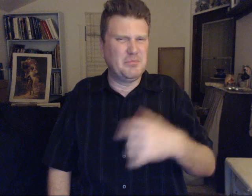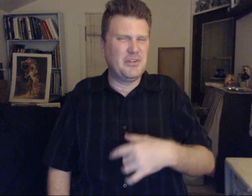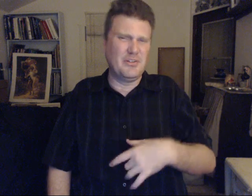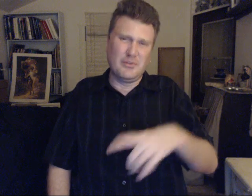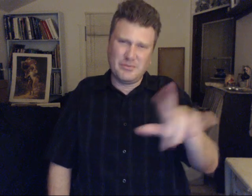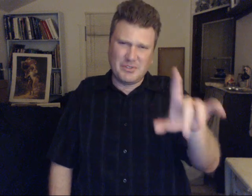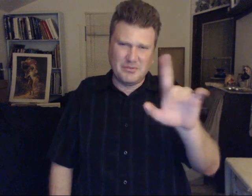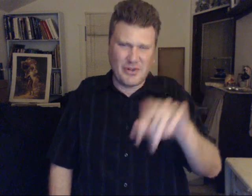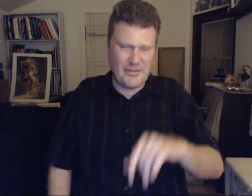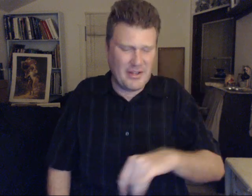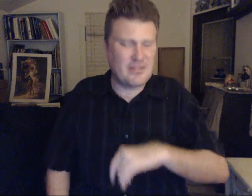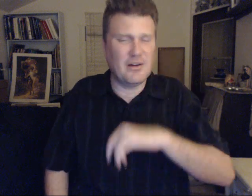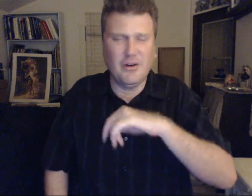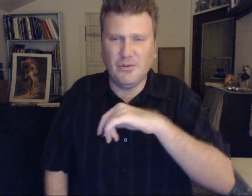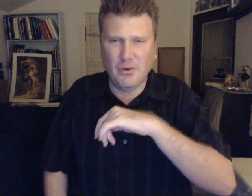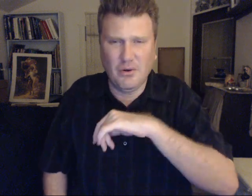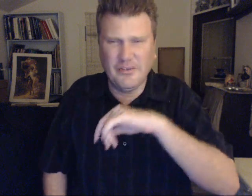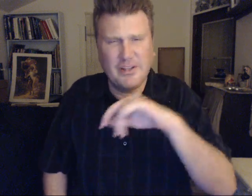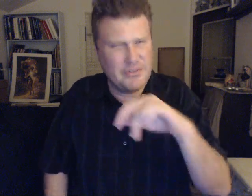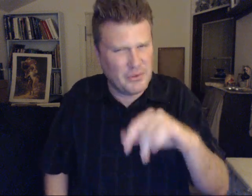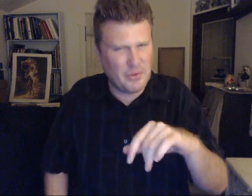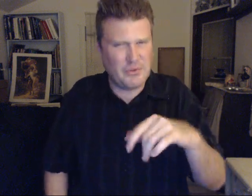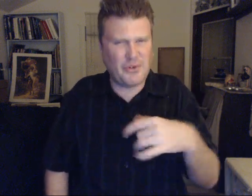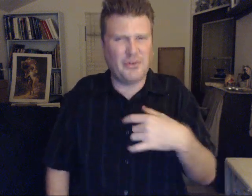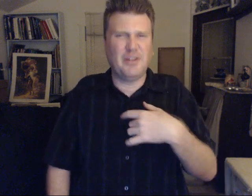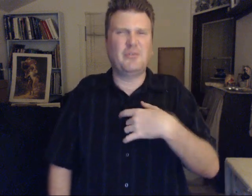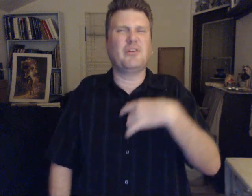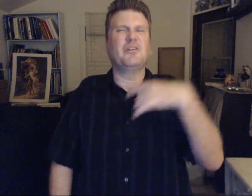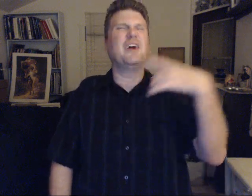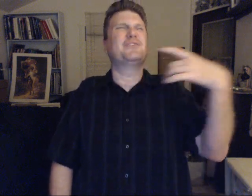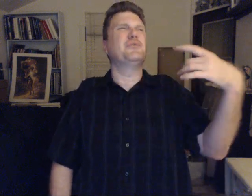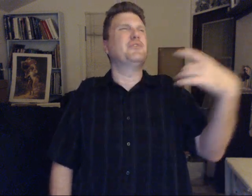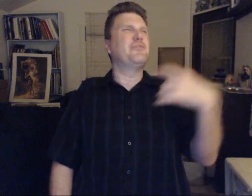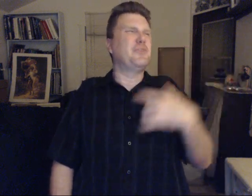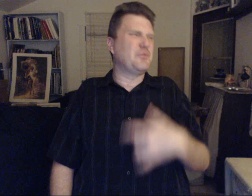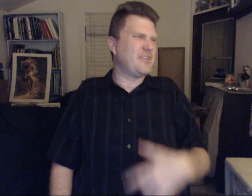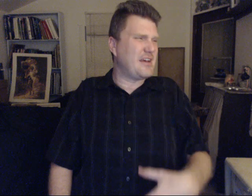be. You should try that. On your own. That is your journey. We are not to interfere with that.